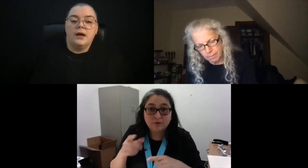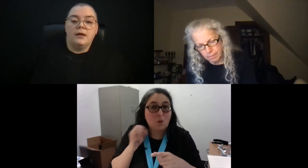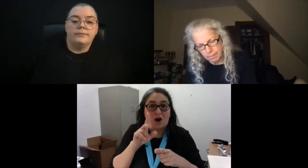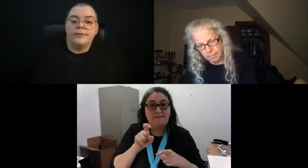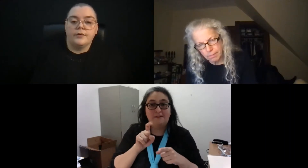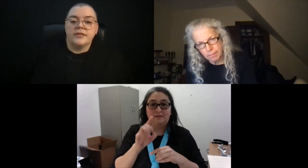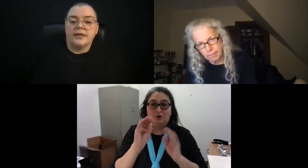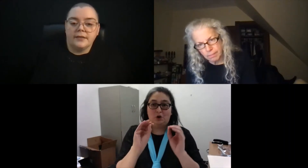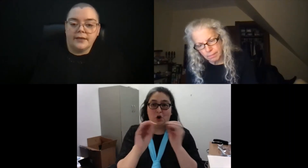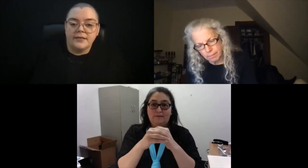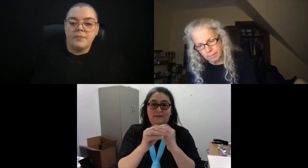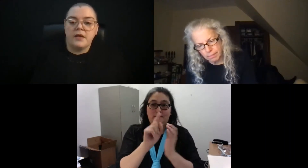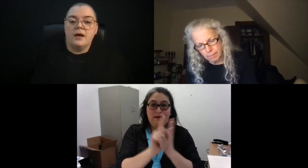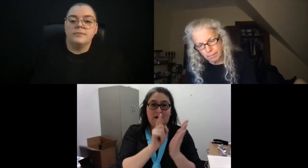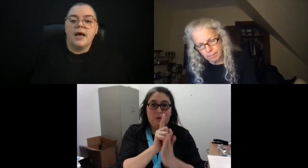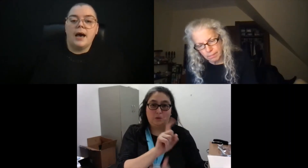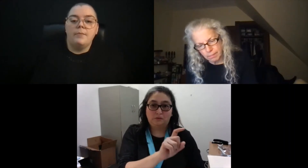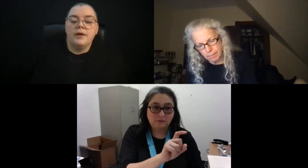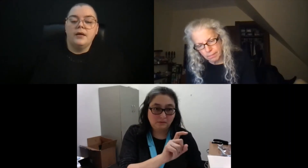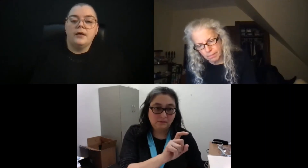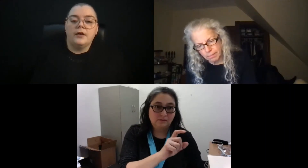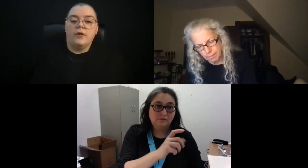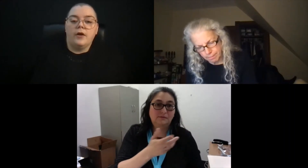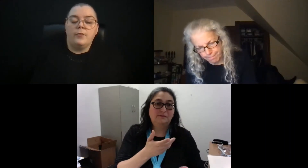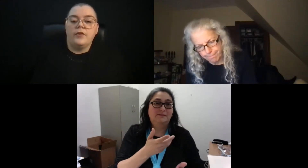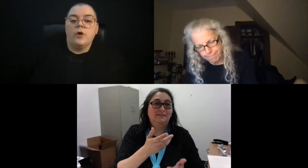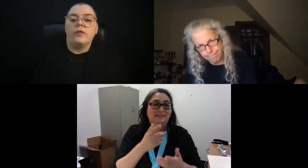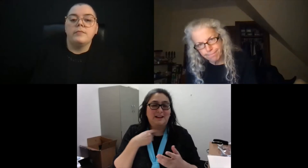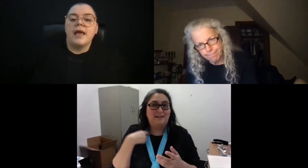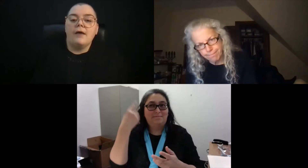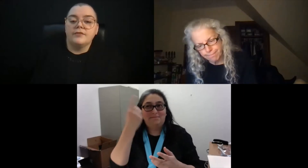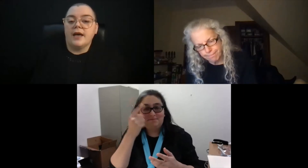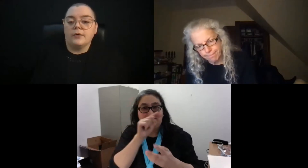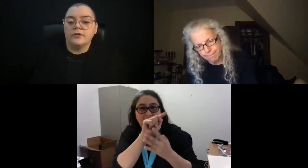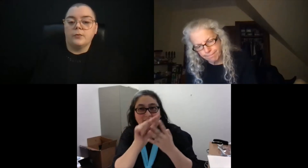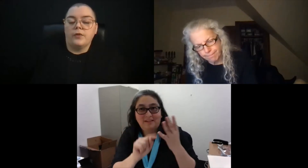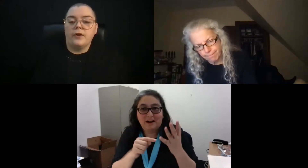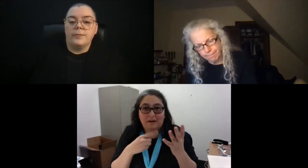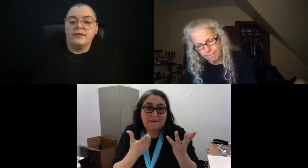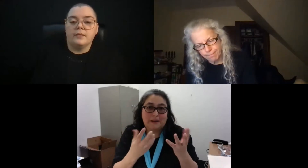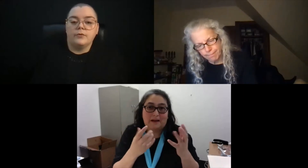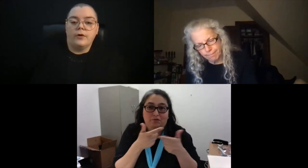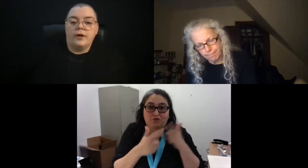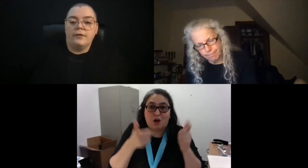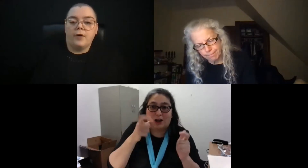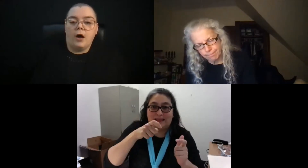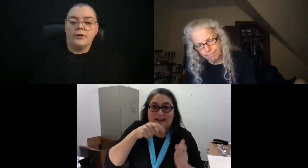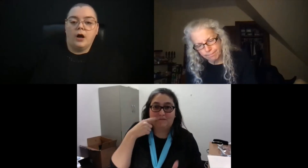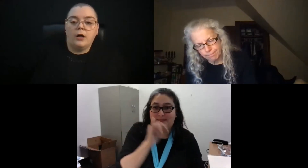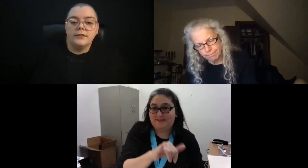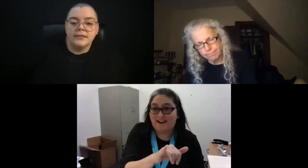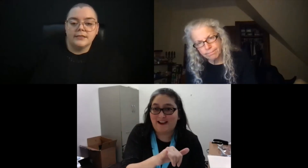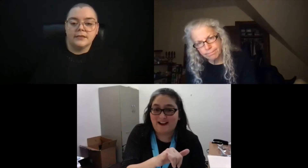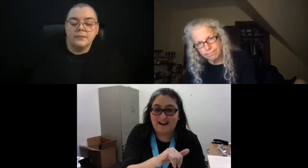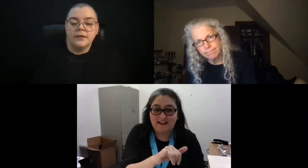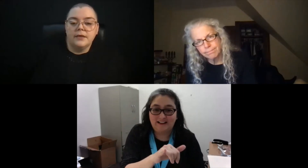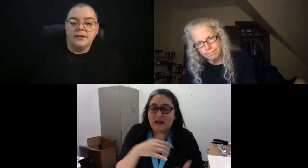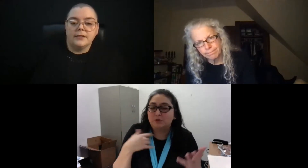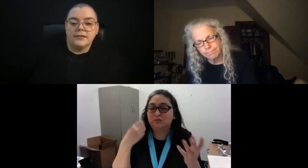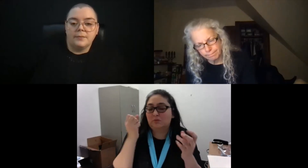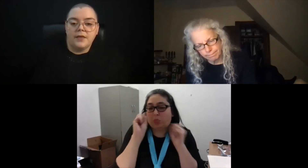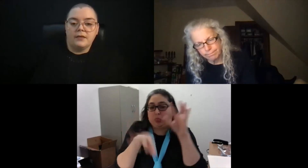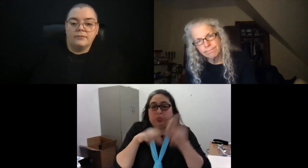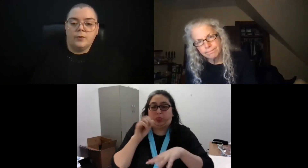you know, suddenly something comes up, you know, would there only be office hours or would there be some sort of on-call system,